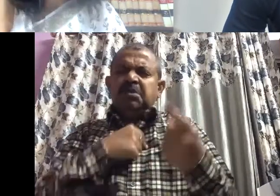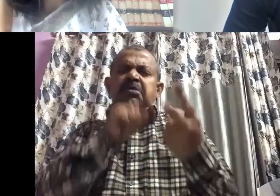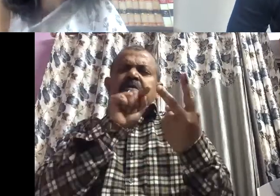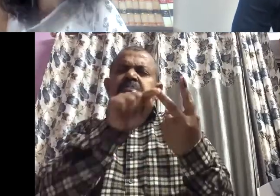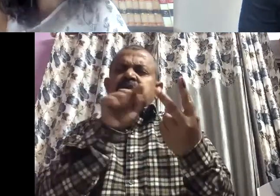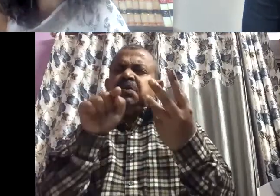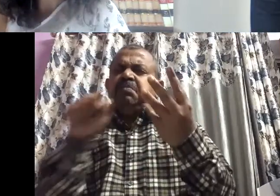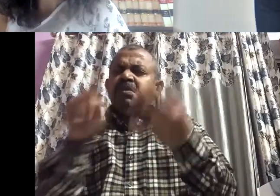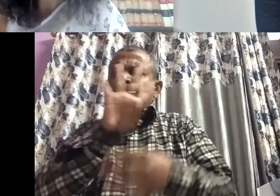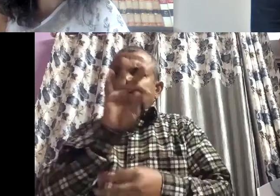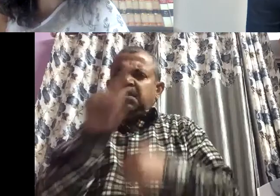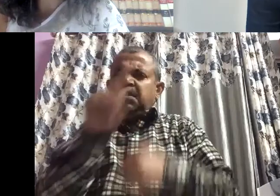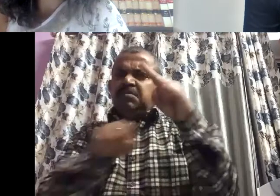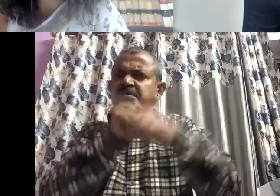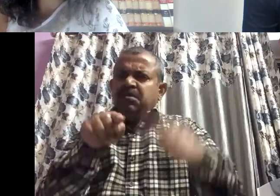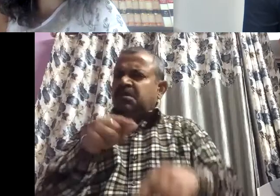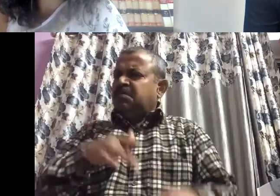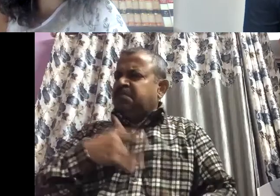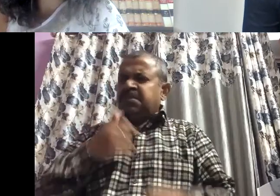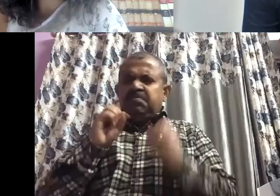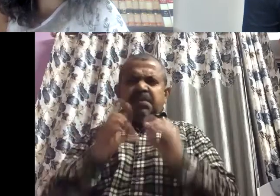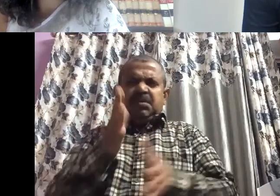has to be above 40%.